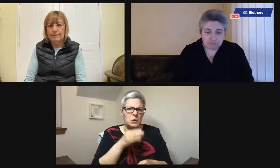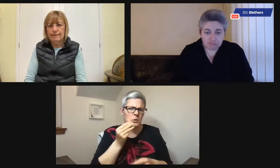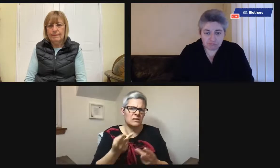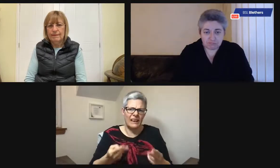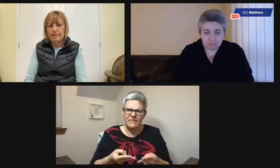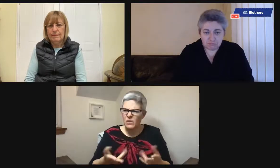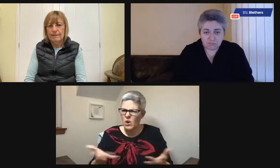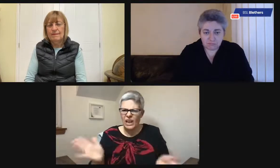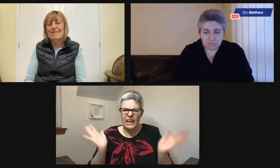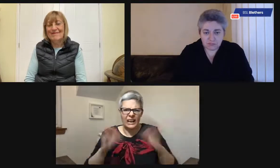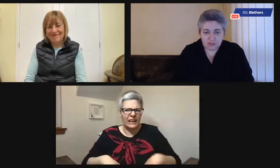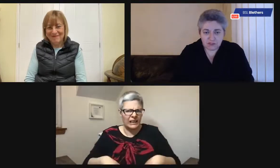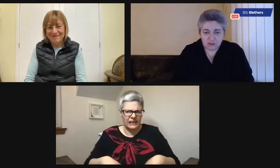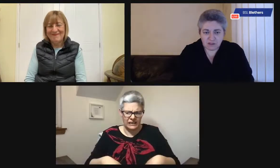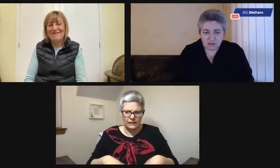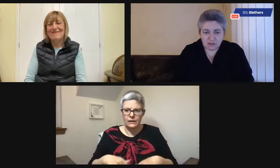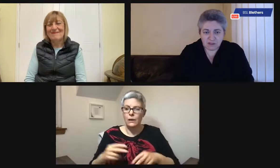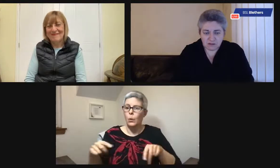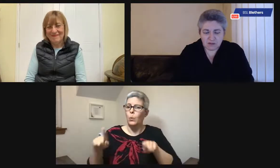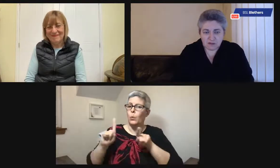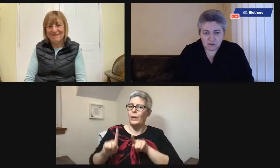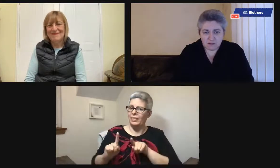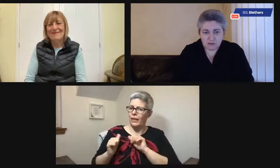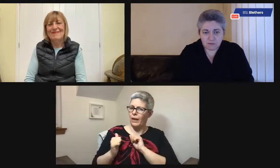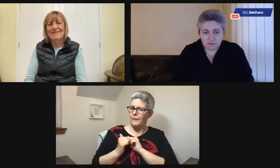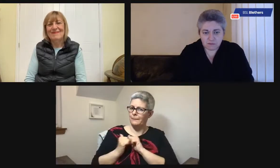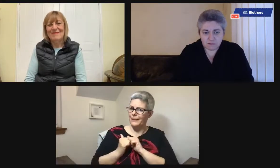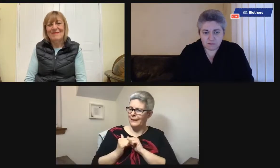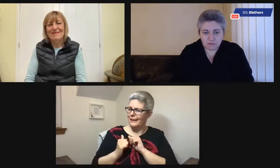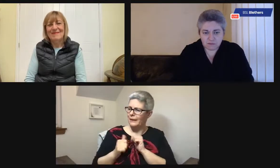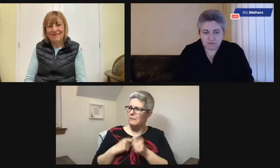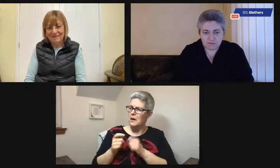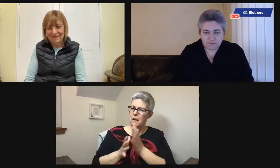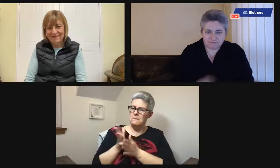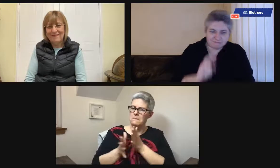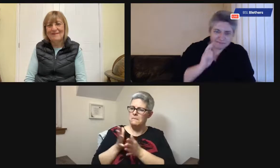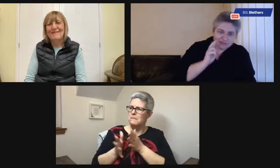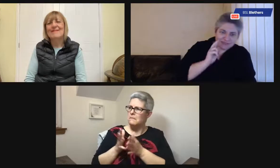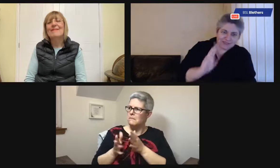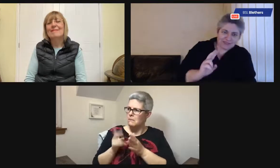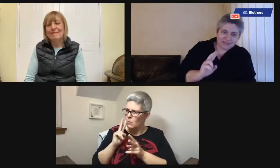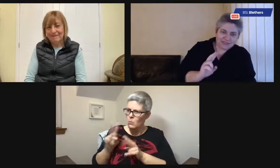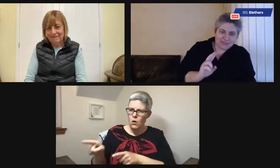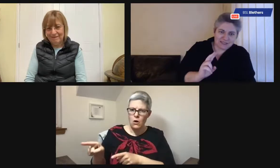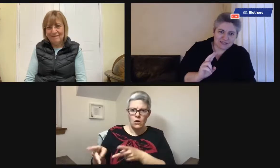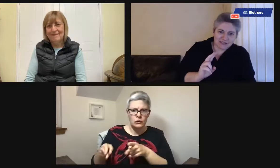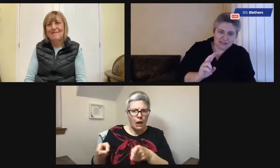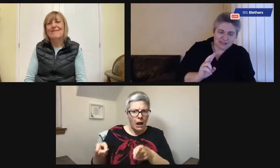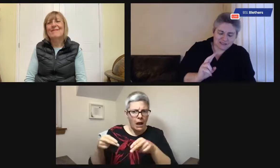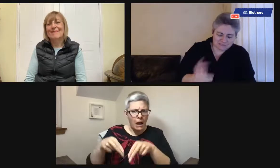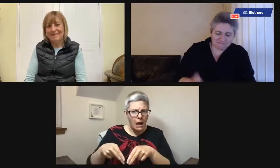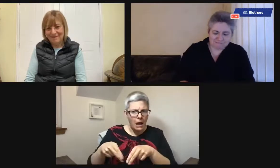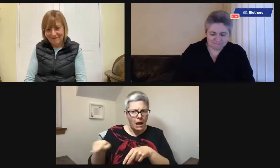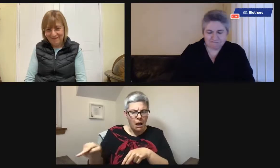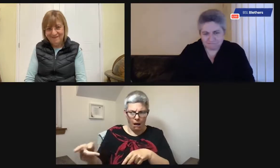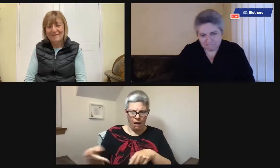somebody with them, with their meal, they'll remember that. If they ate something on their own, they might not remember it.